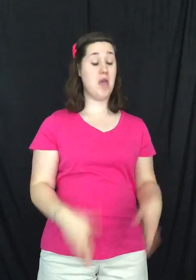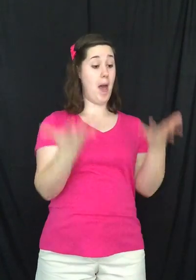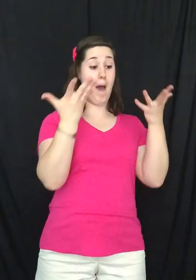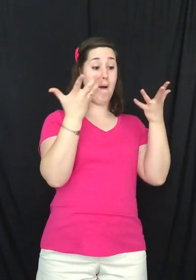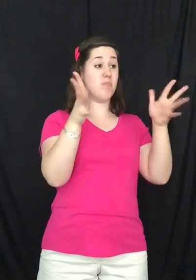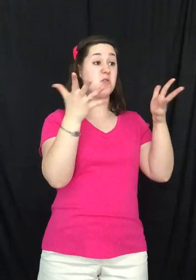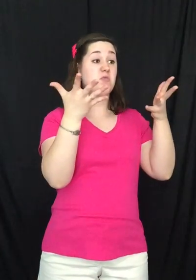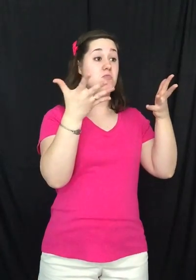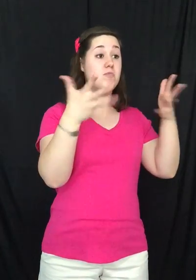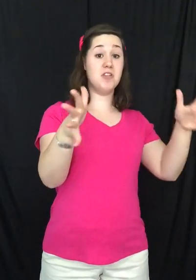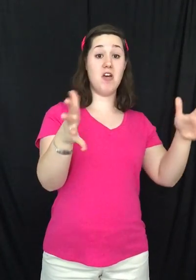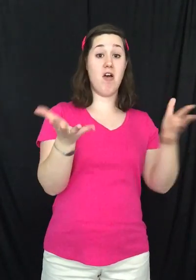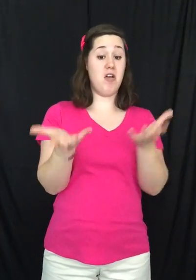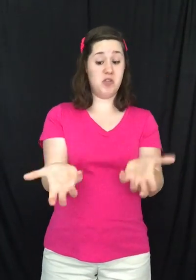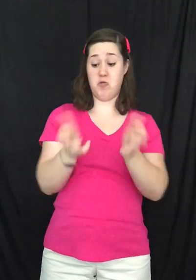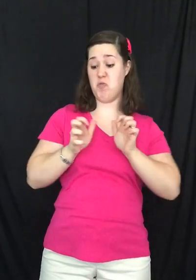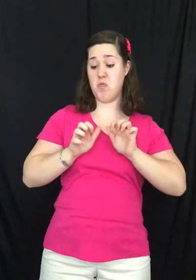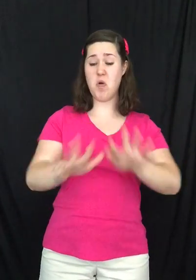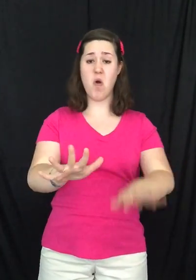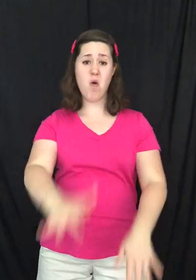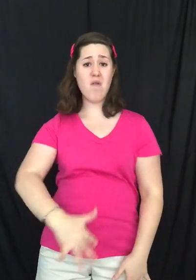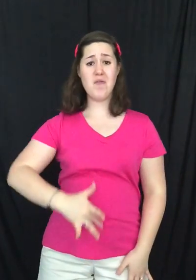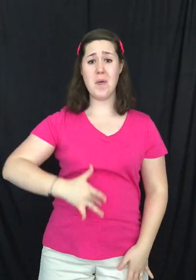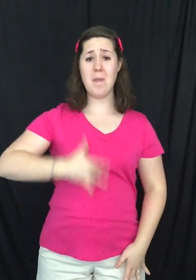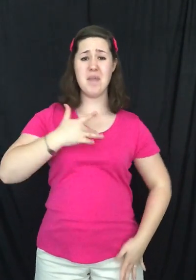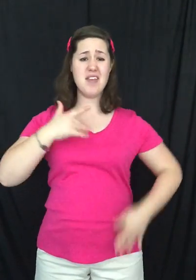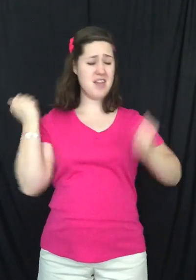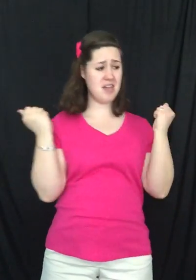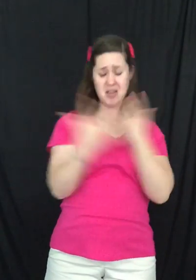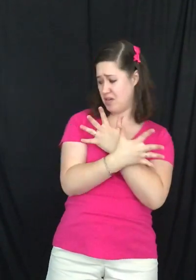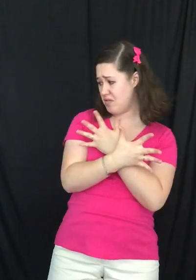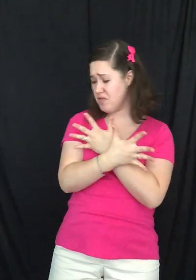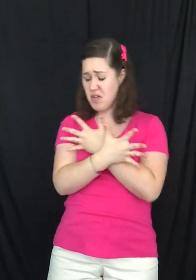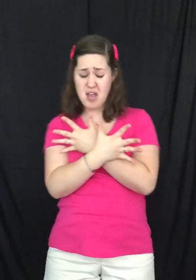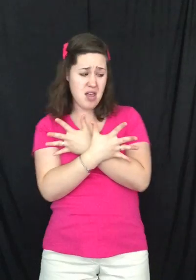I'm so done, so over being afraid